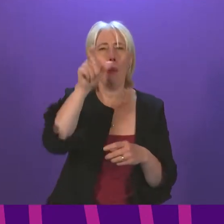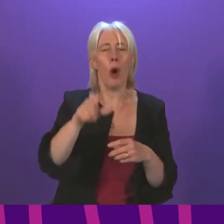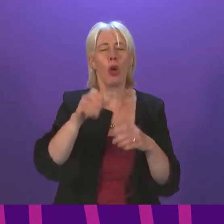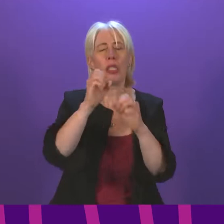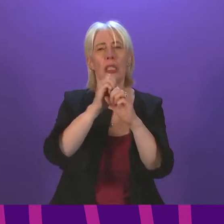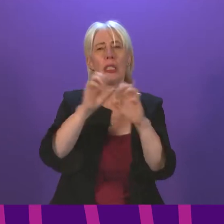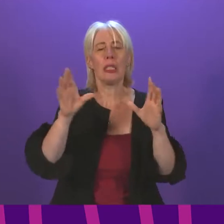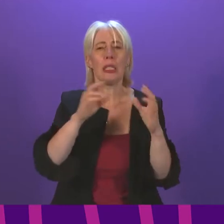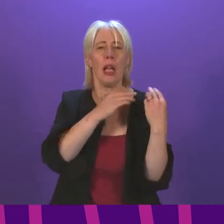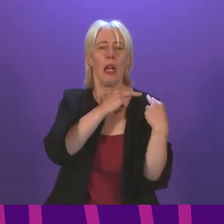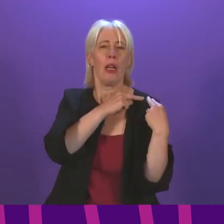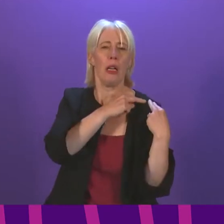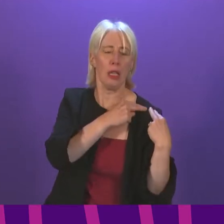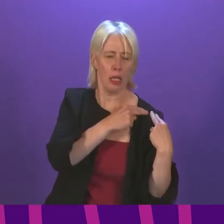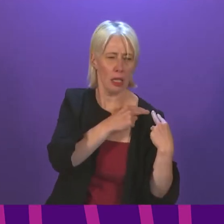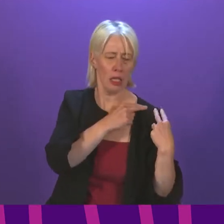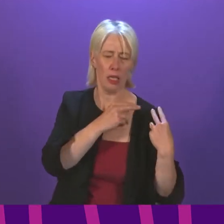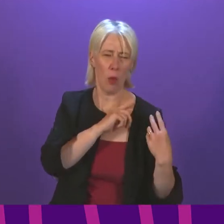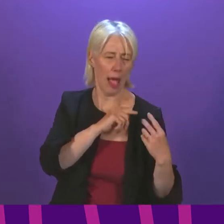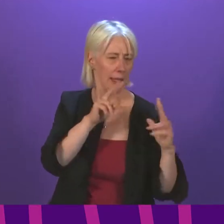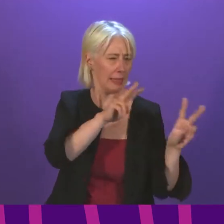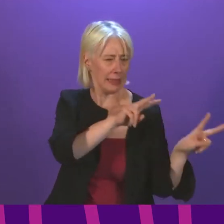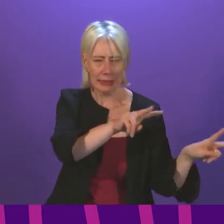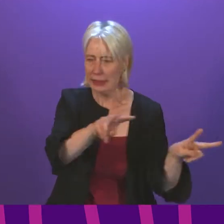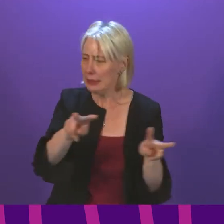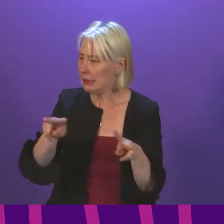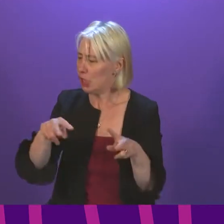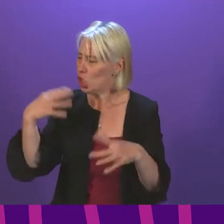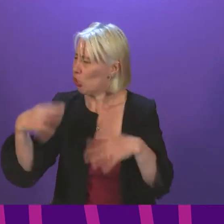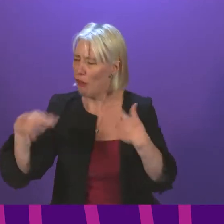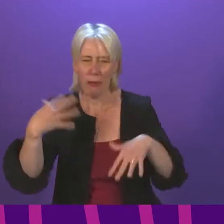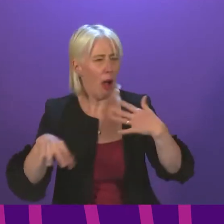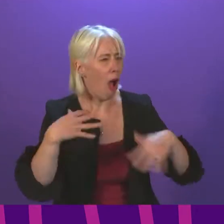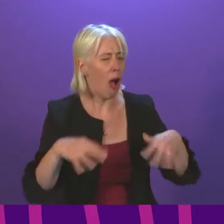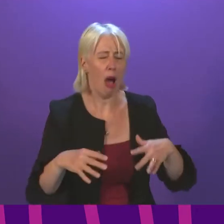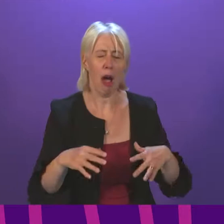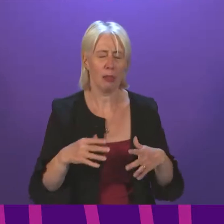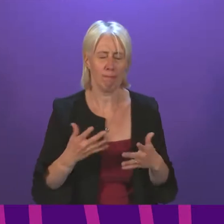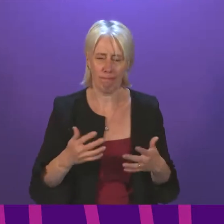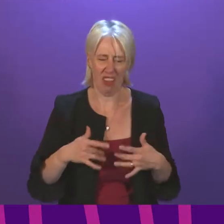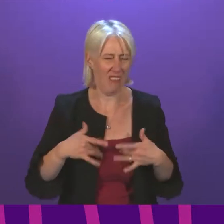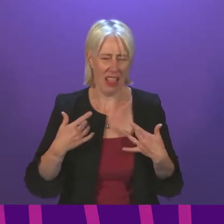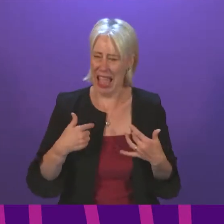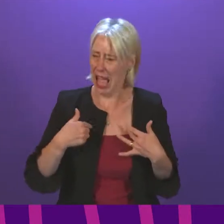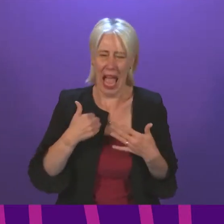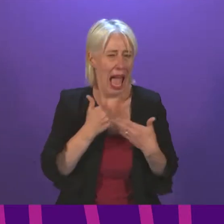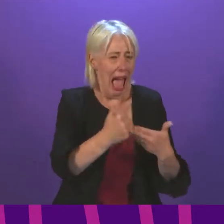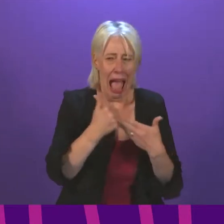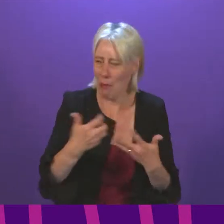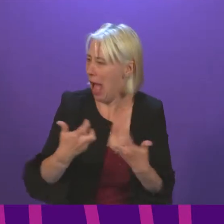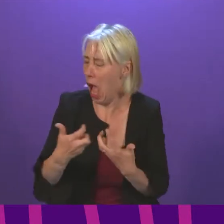suffering they see all around them, someone who feels helpless to respond